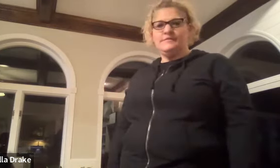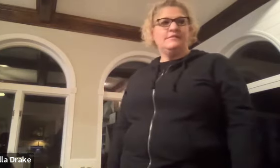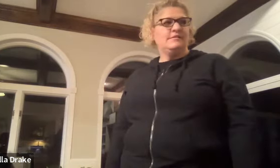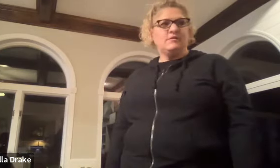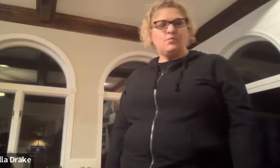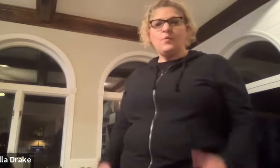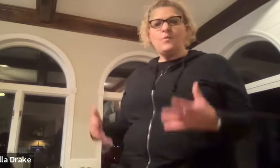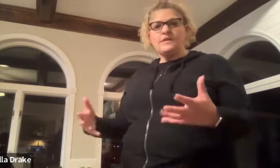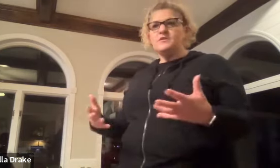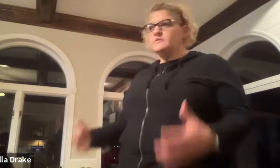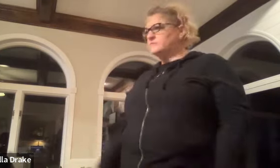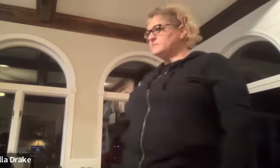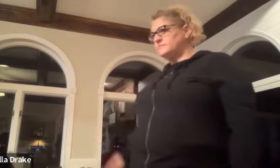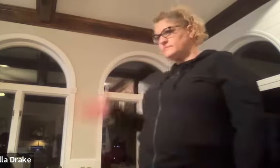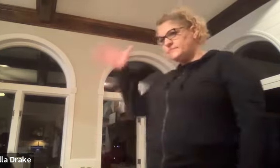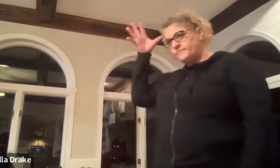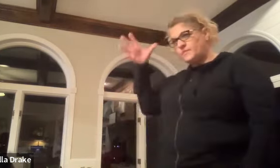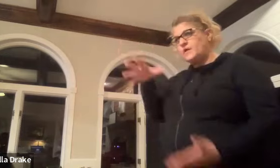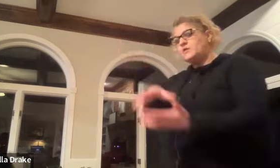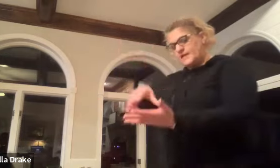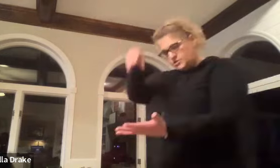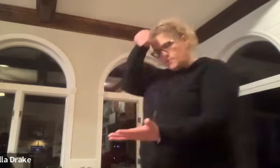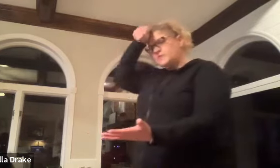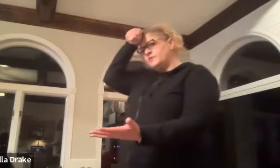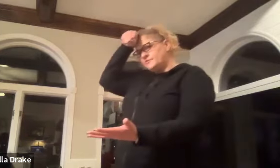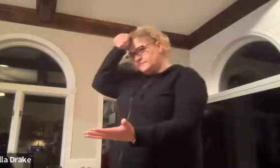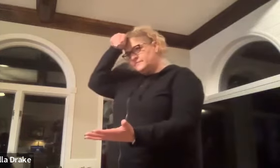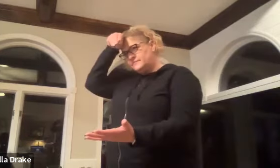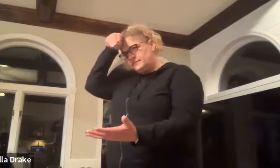things like that things you want to learn I